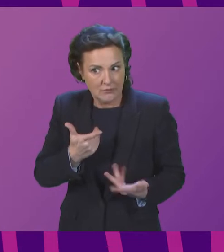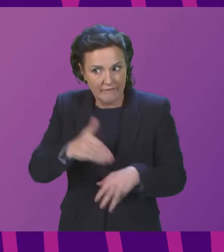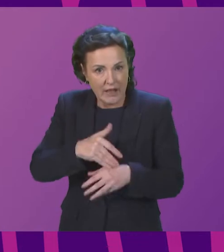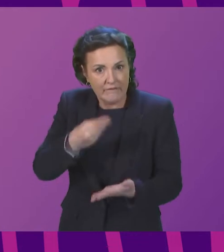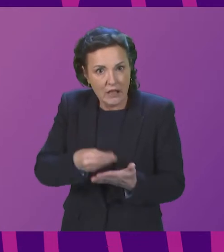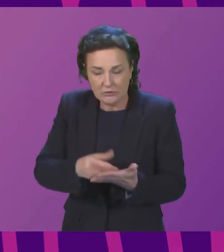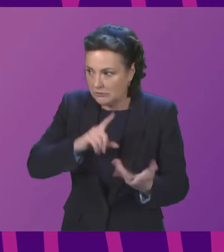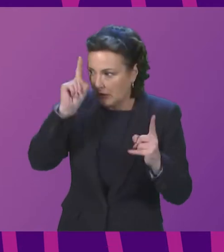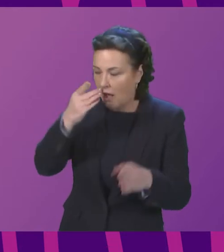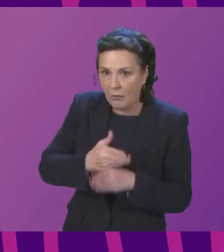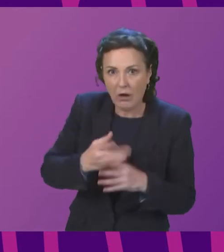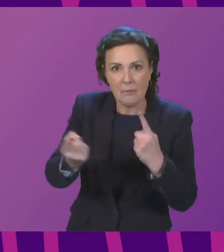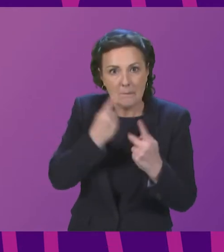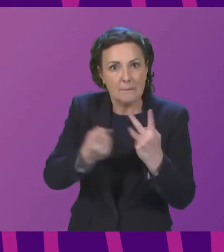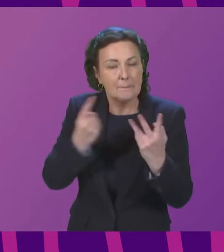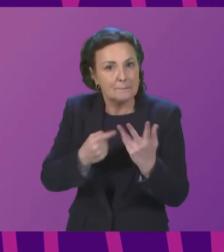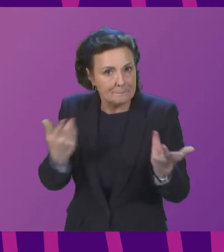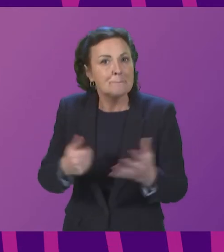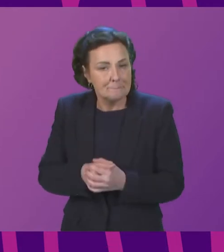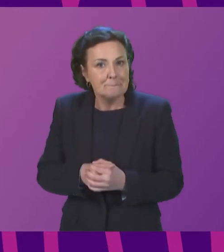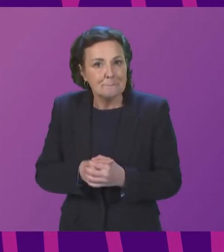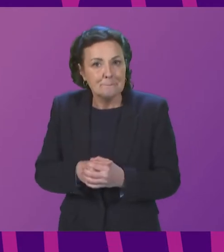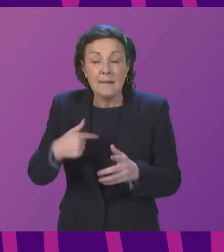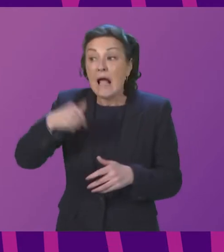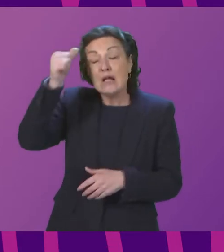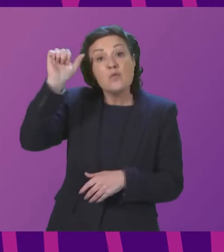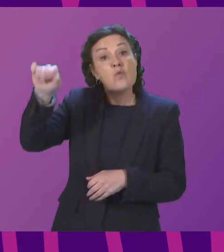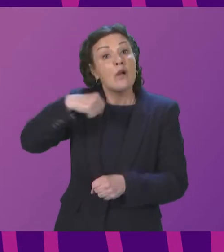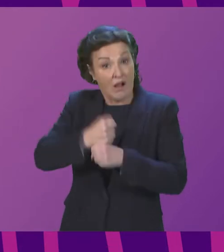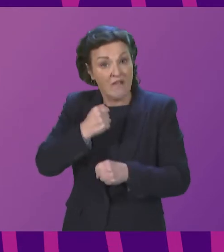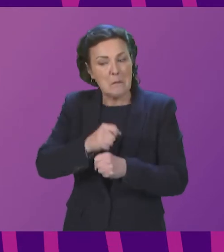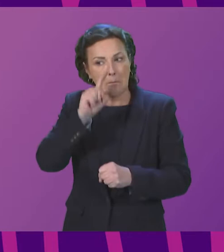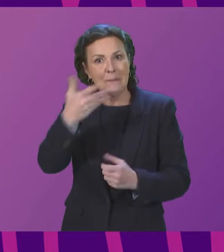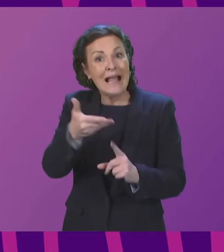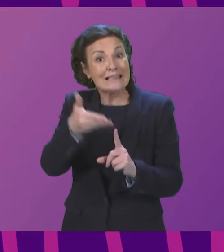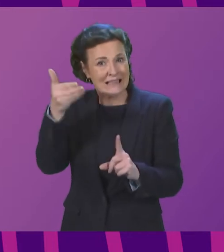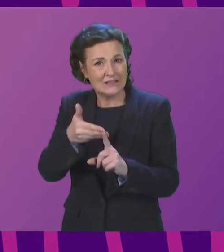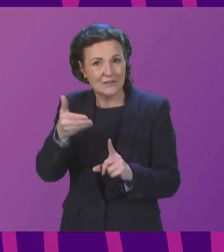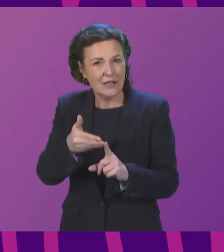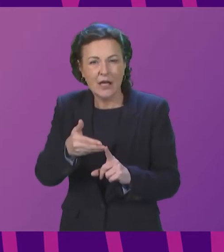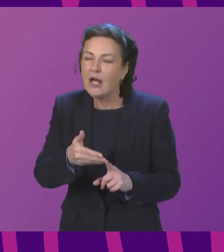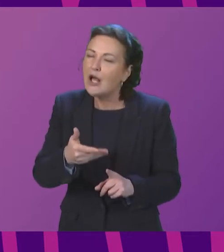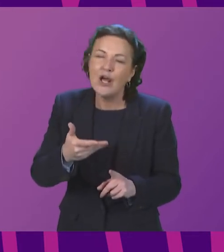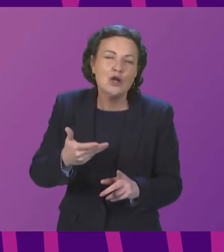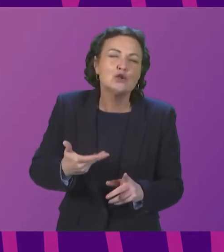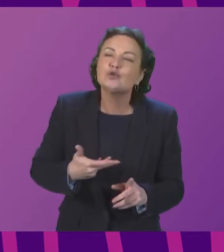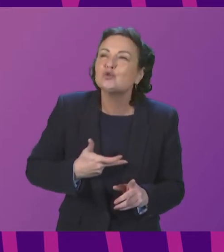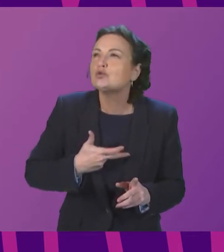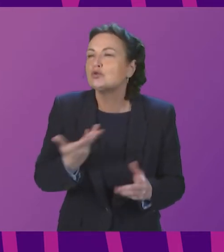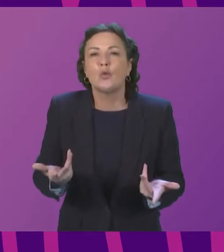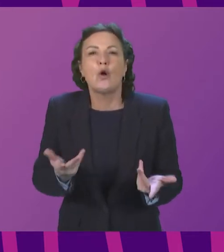hard. I know that the government have identified that they don't want to orientate the